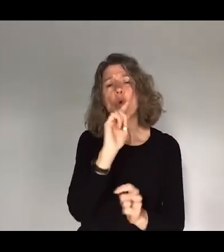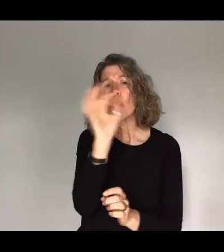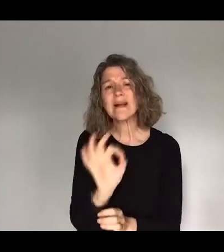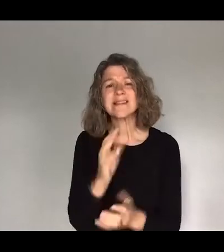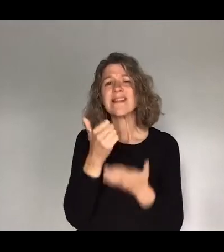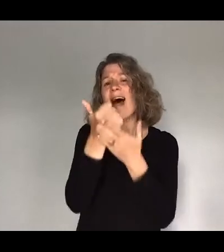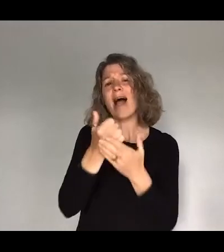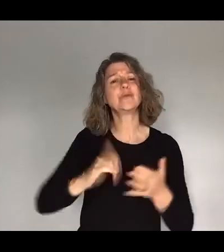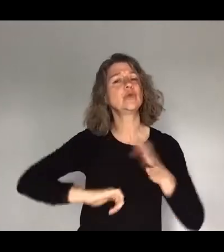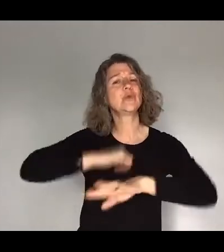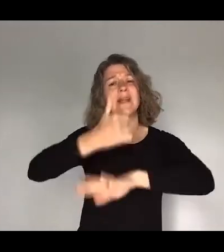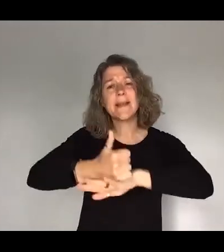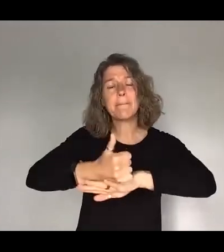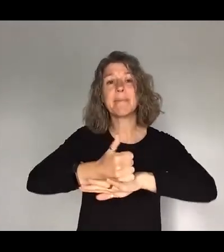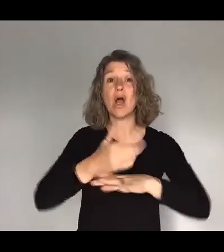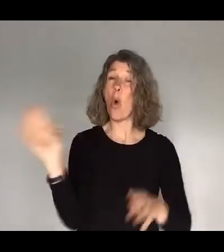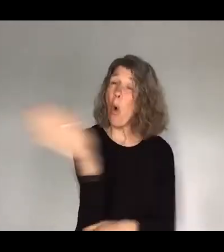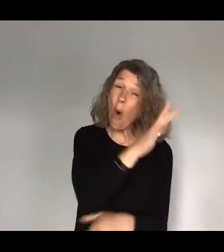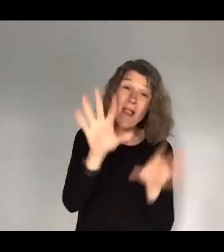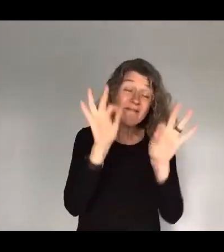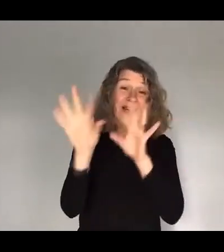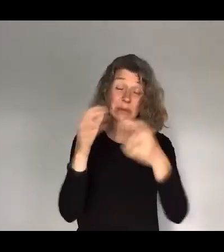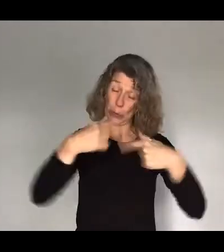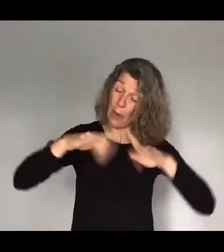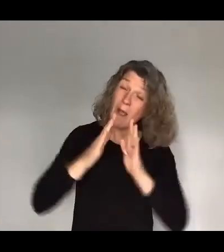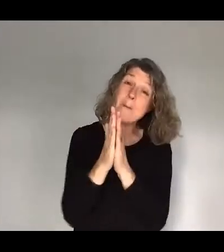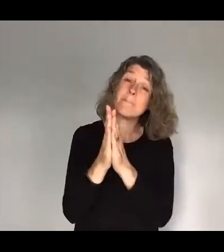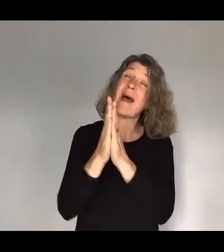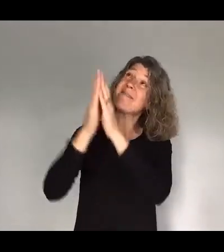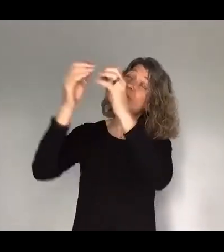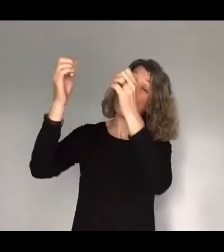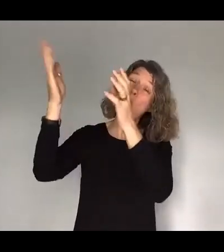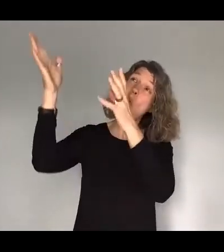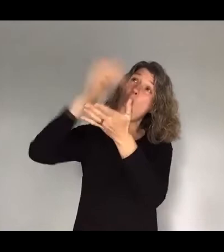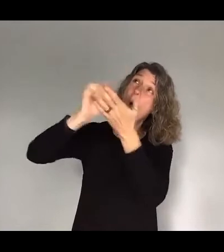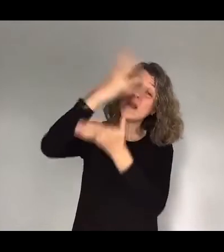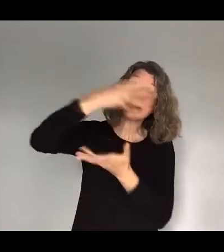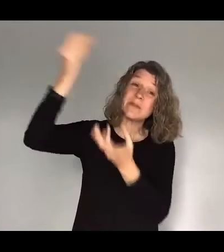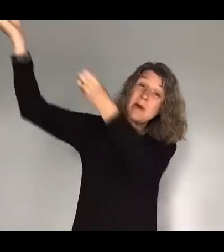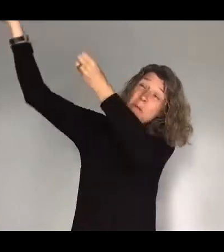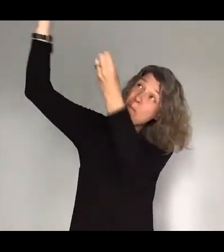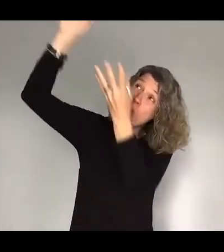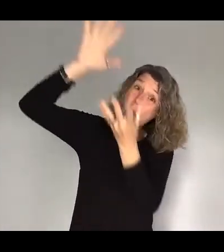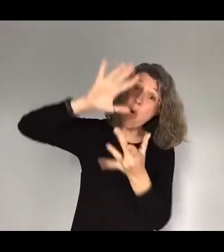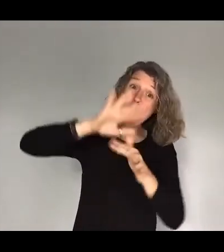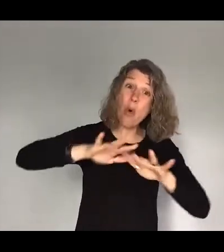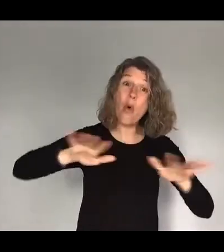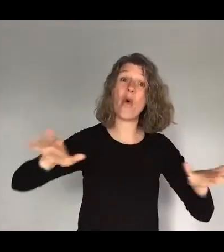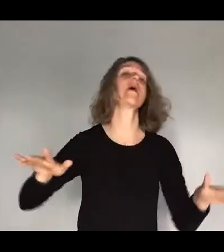invited. And we're praying. We're praying for an outpouring of the Holy Spirit because we know that at this time, it is Jesus